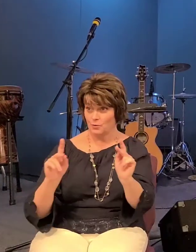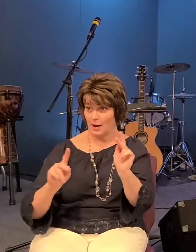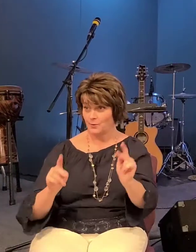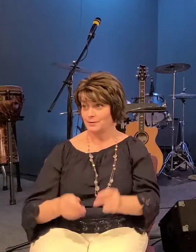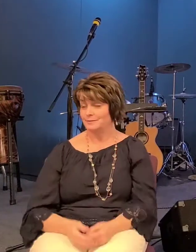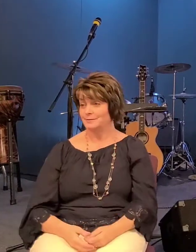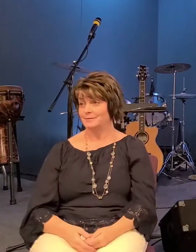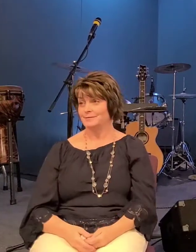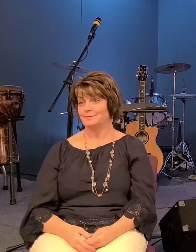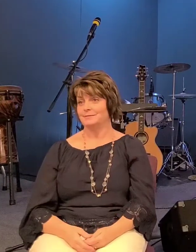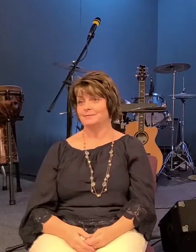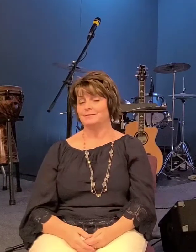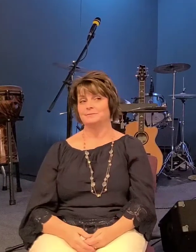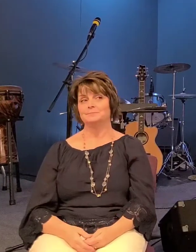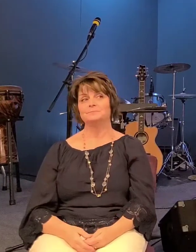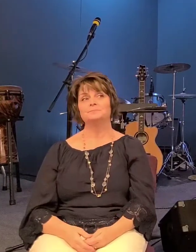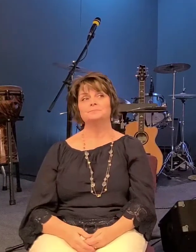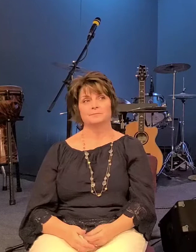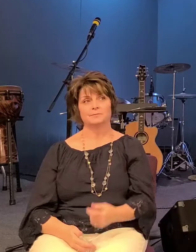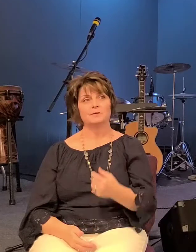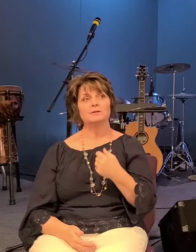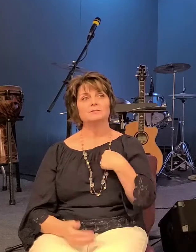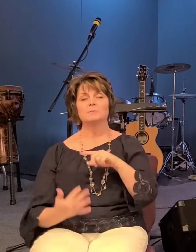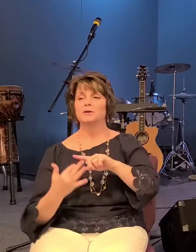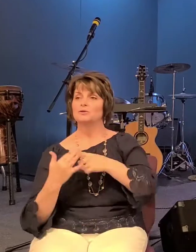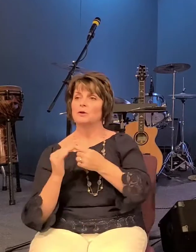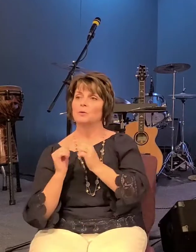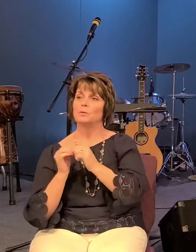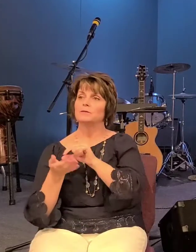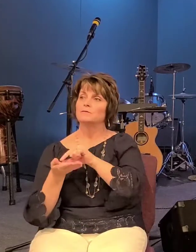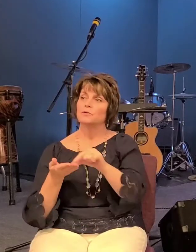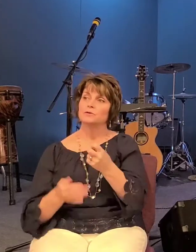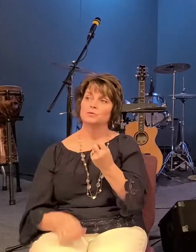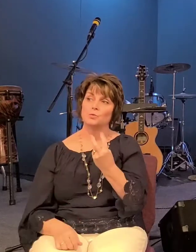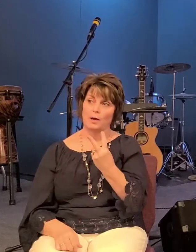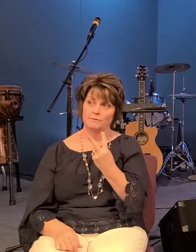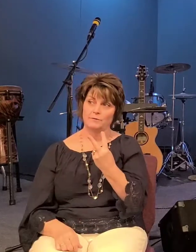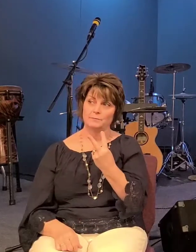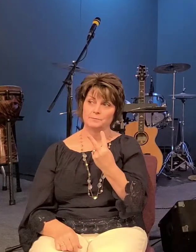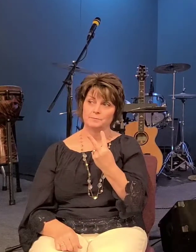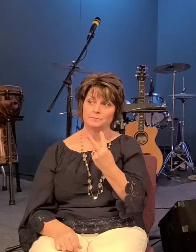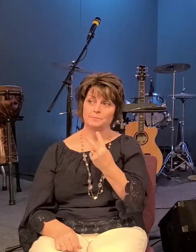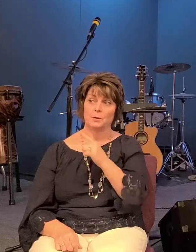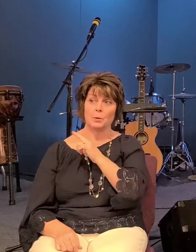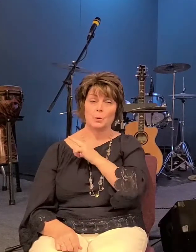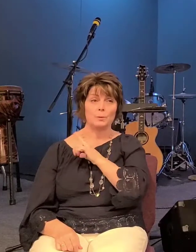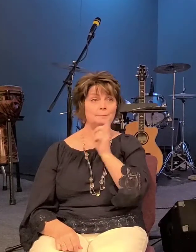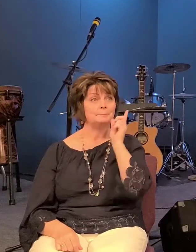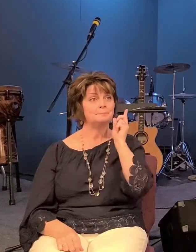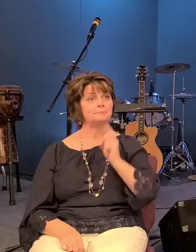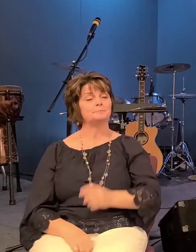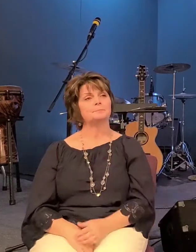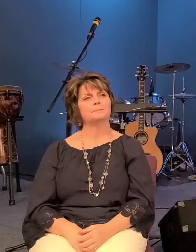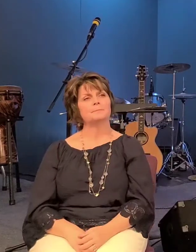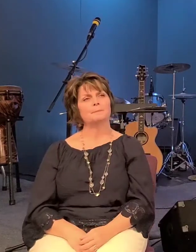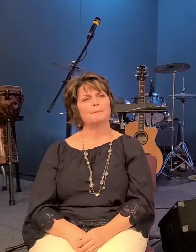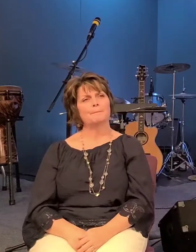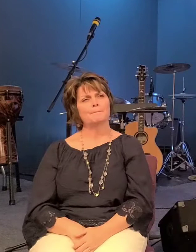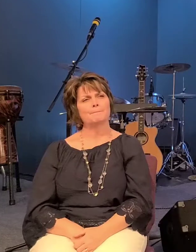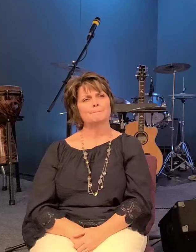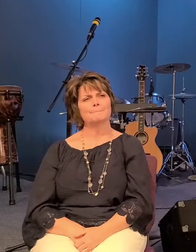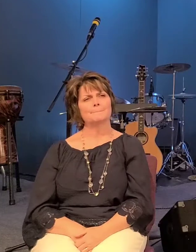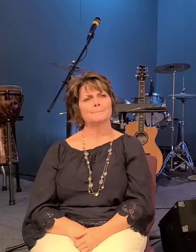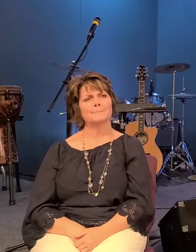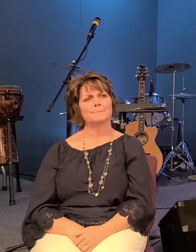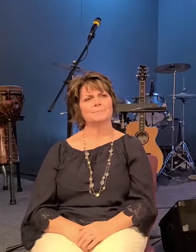and i'm going to pick up the story in in in verse 12. luke tells it like this late in the afternoon